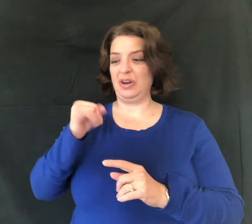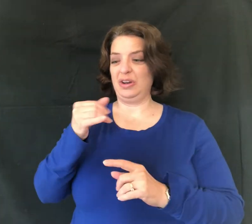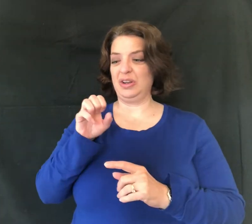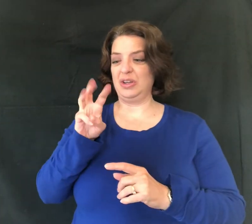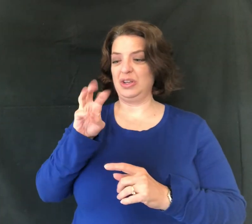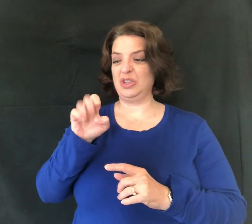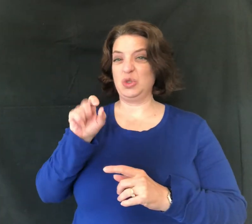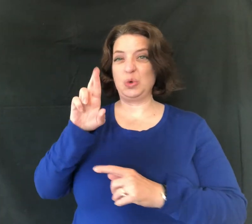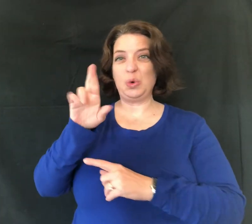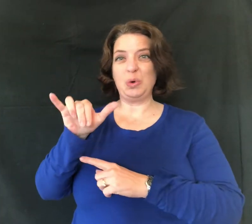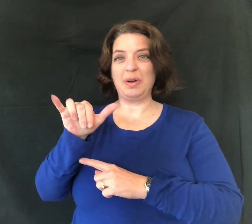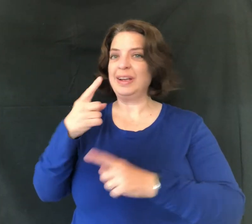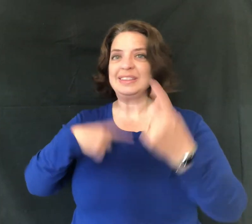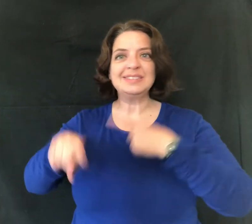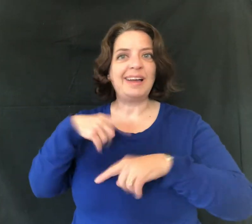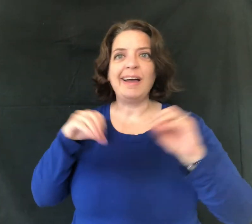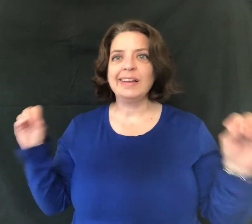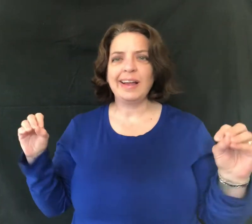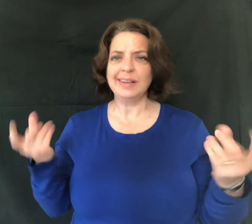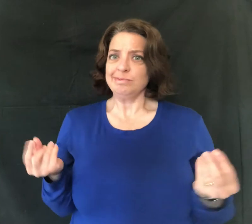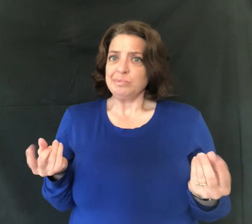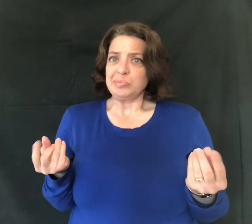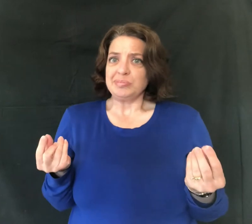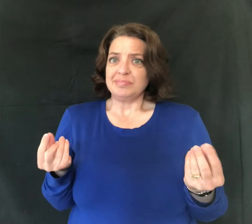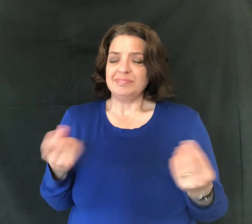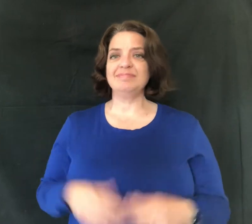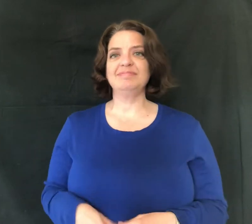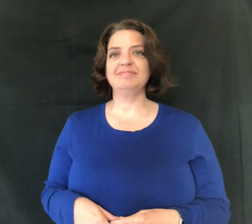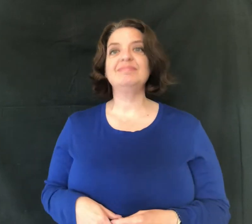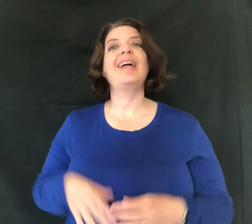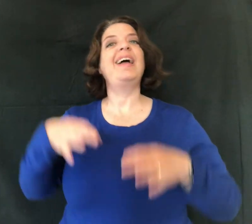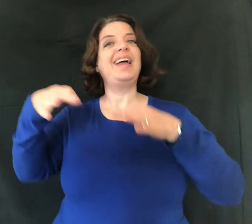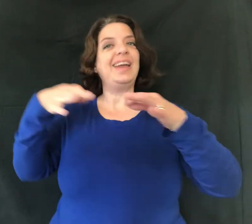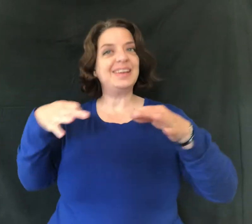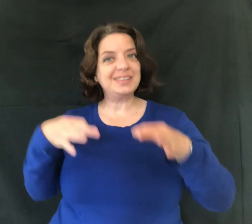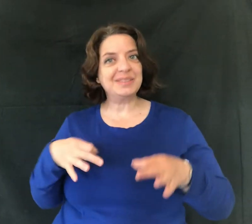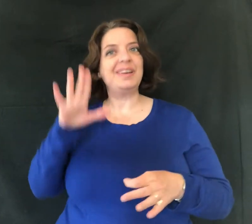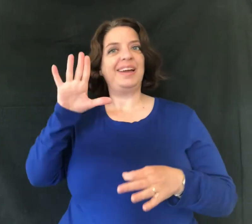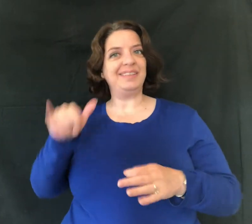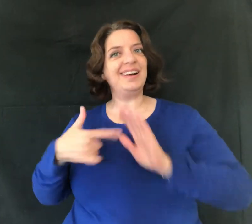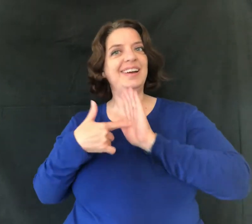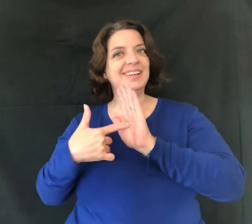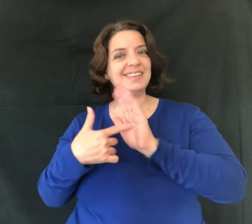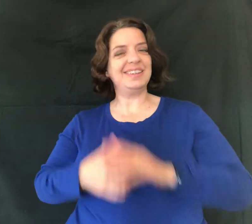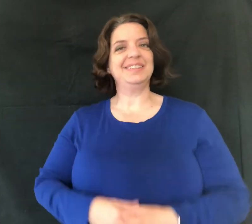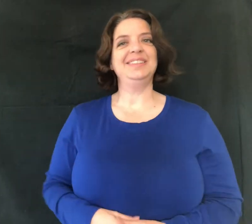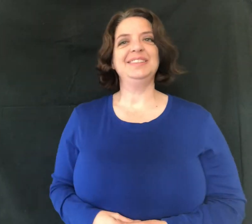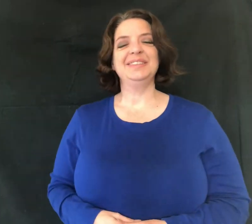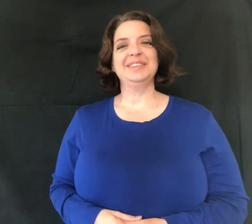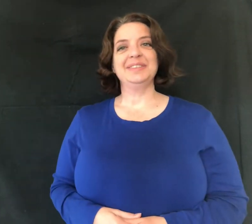The word jewelry has no sign. So what do you do with that? You explain by example.